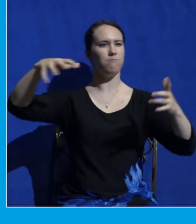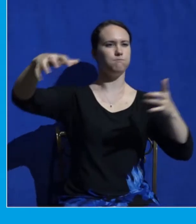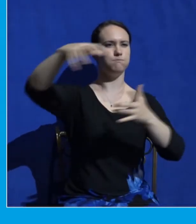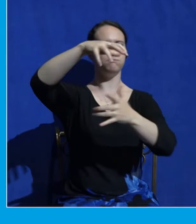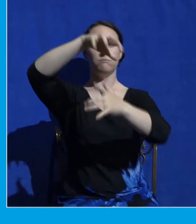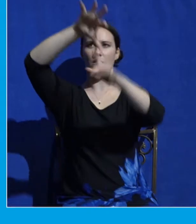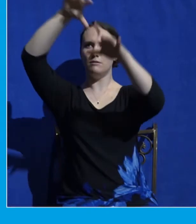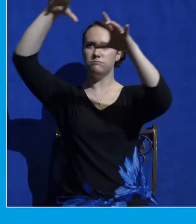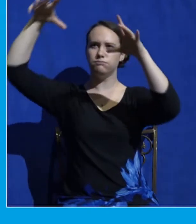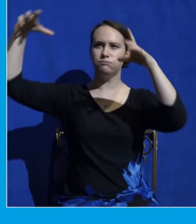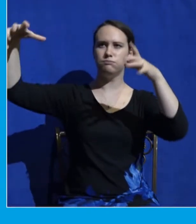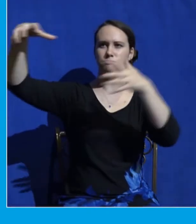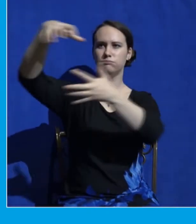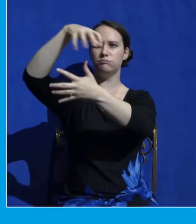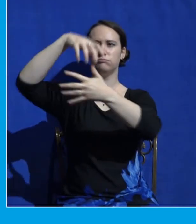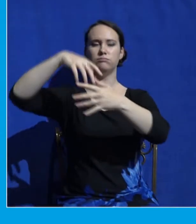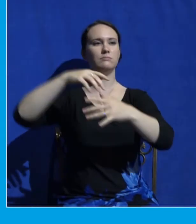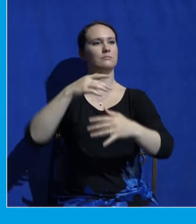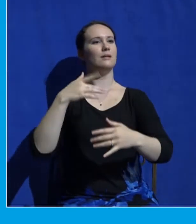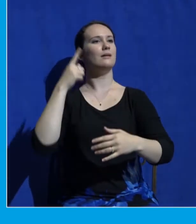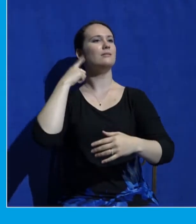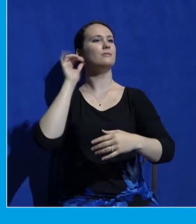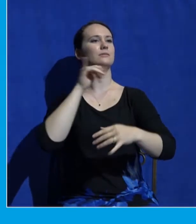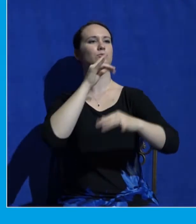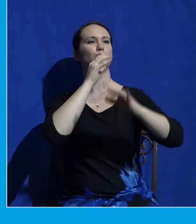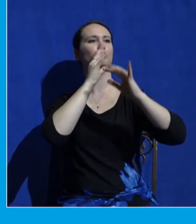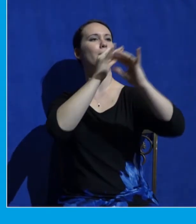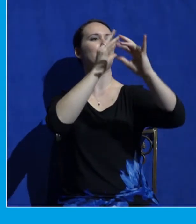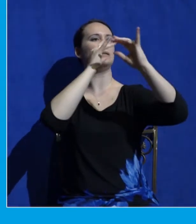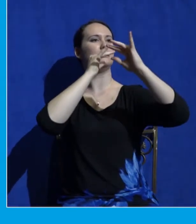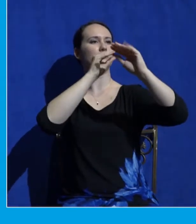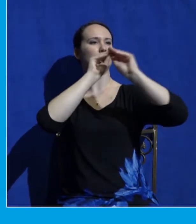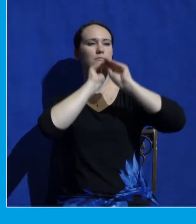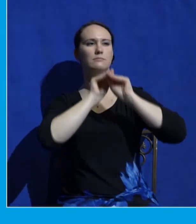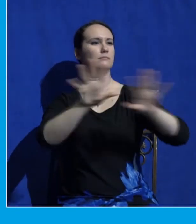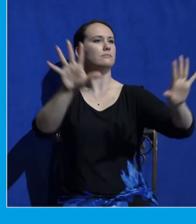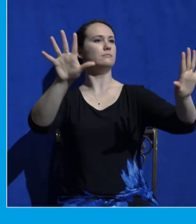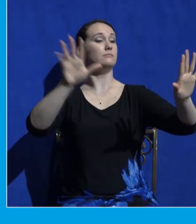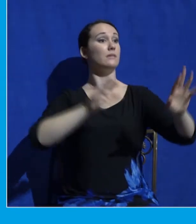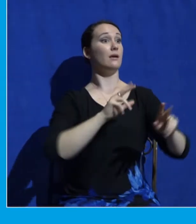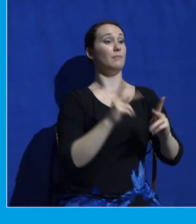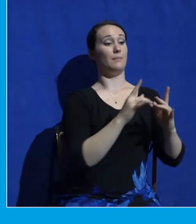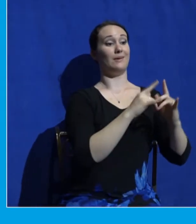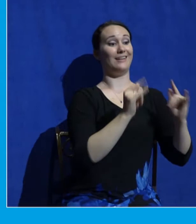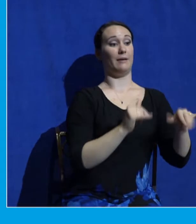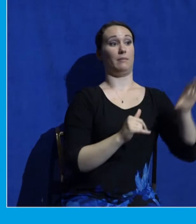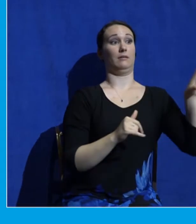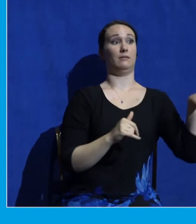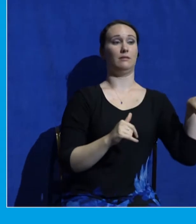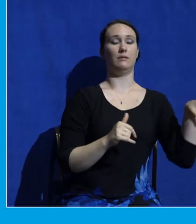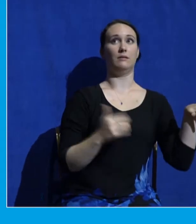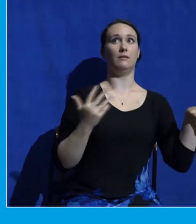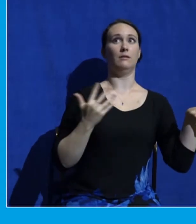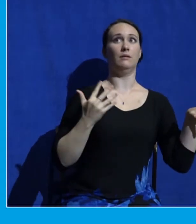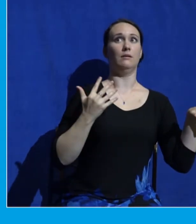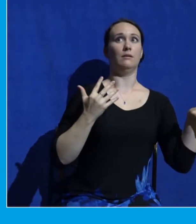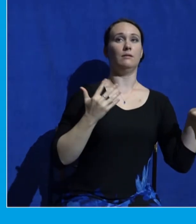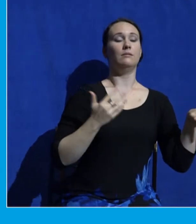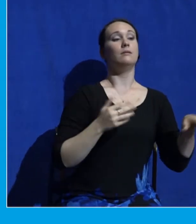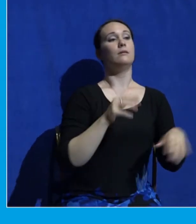loud trumpet blast so that all the people in the camp trembled. Then Moses brought the people out of